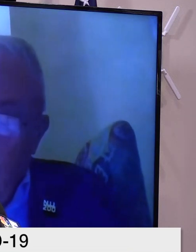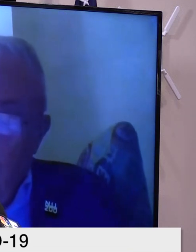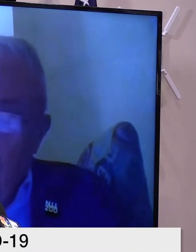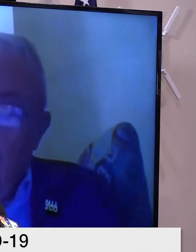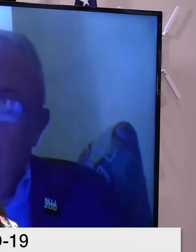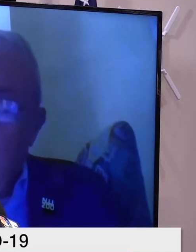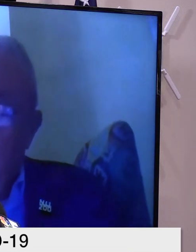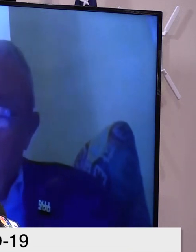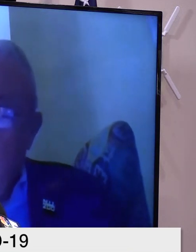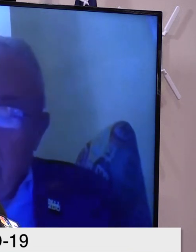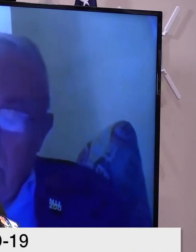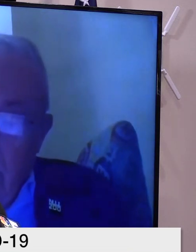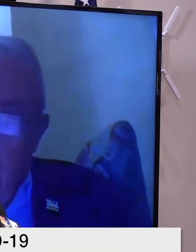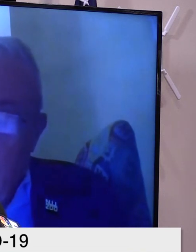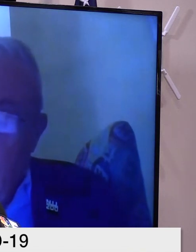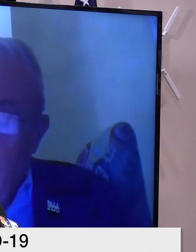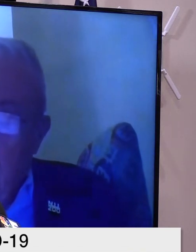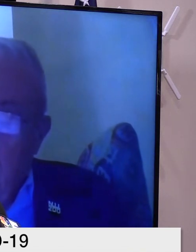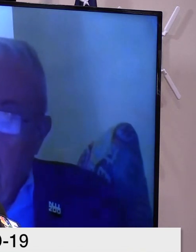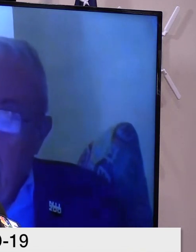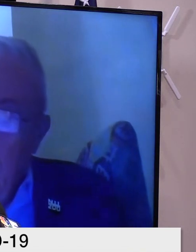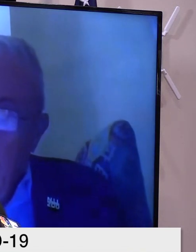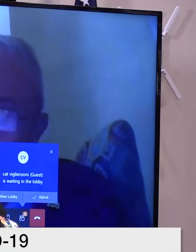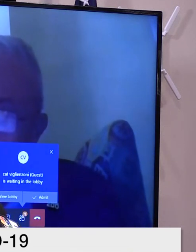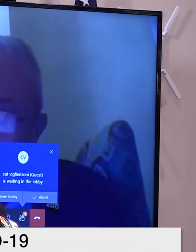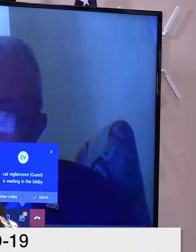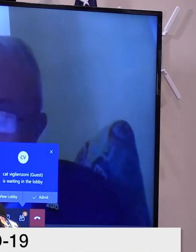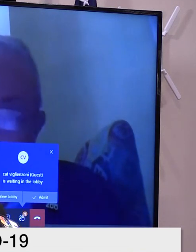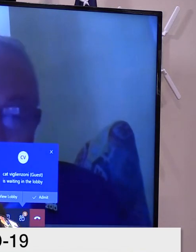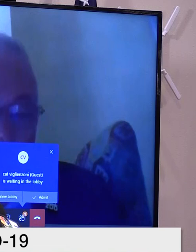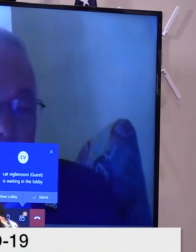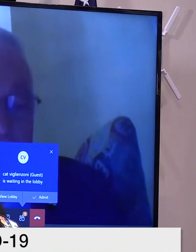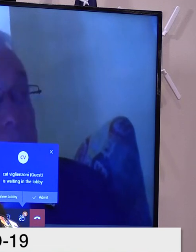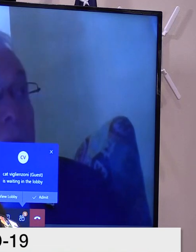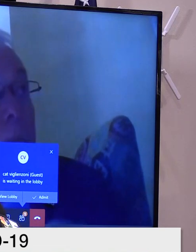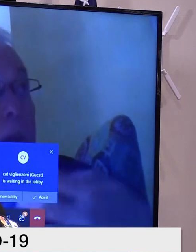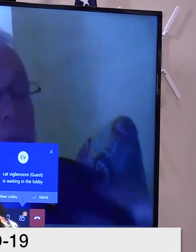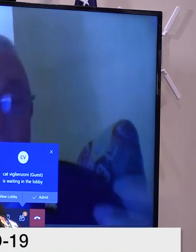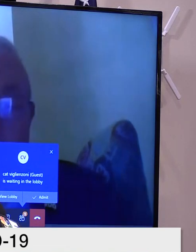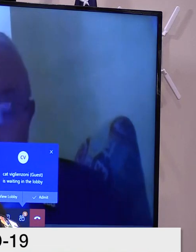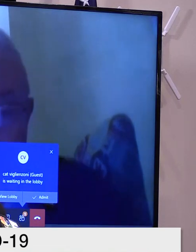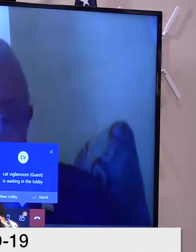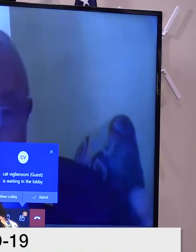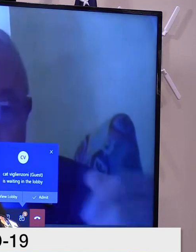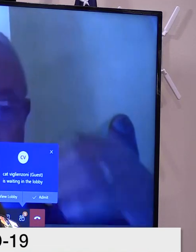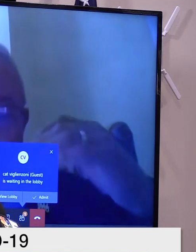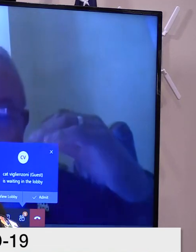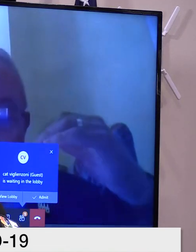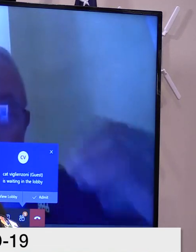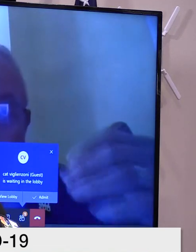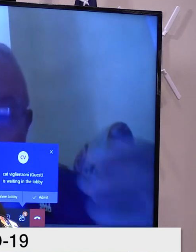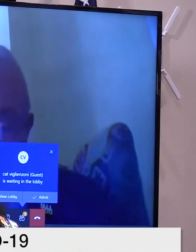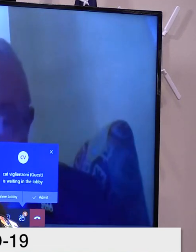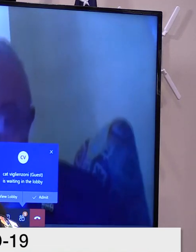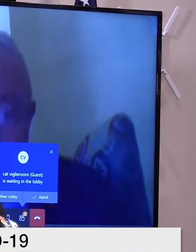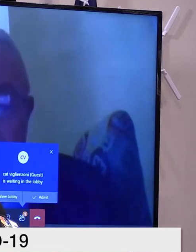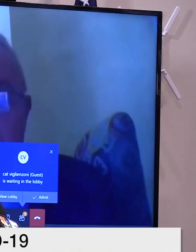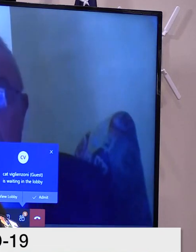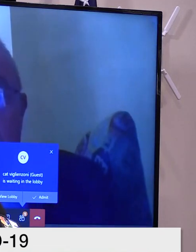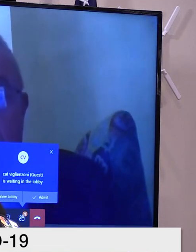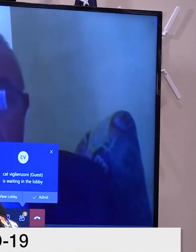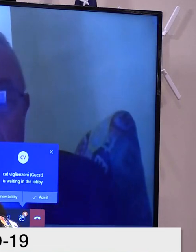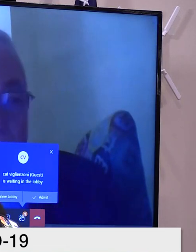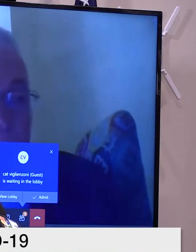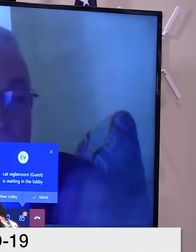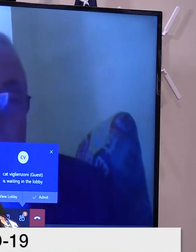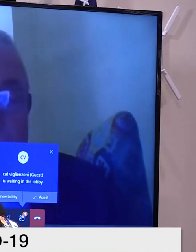plan. Now, every leader, whether it's the CEO or military general or admiral, knows that the best part of planning is doing technical planning.